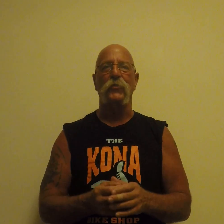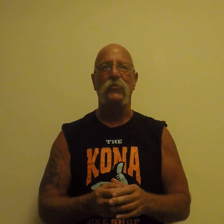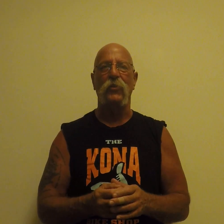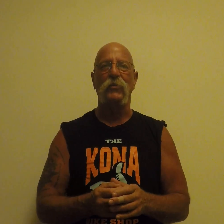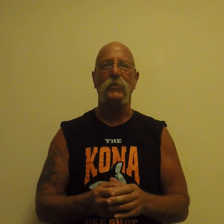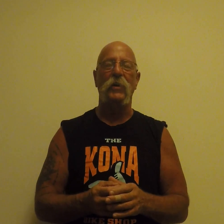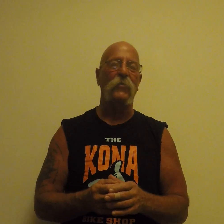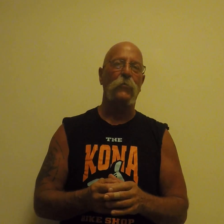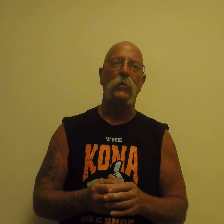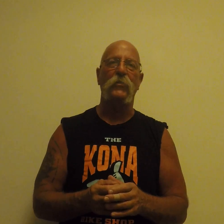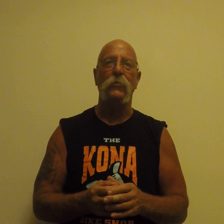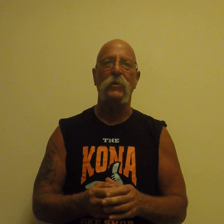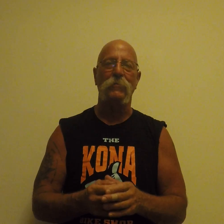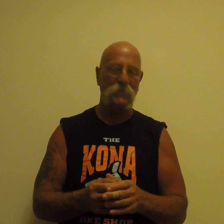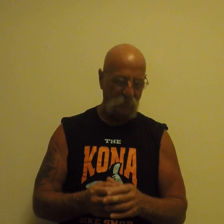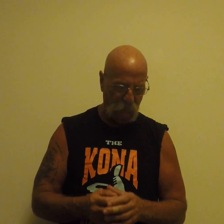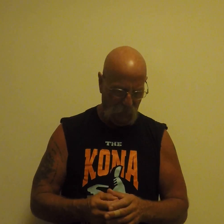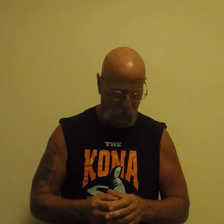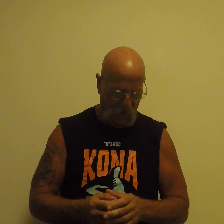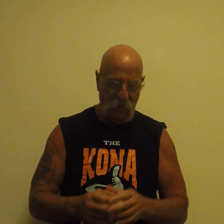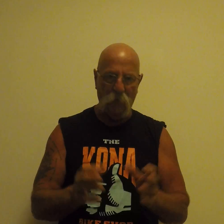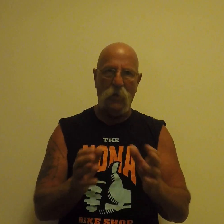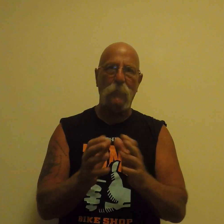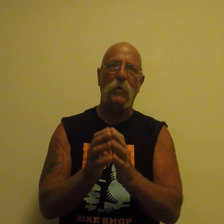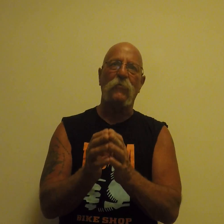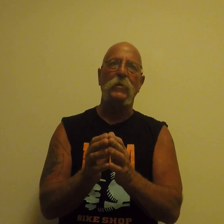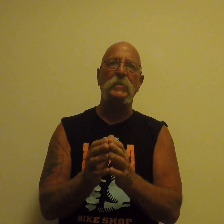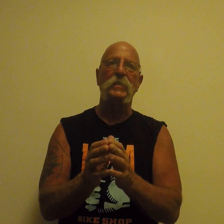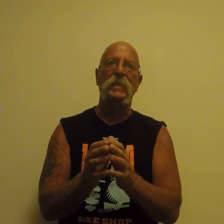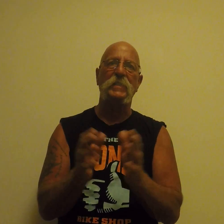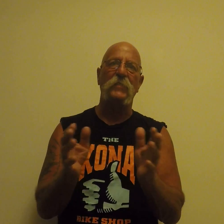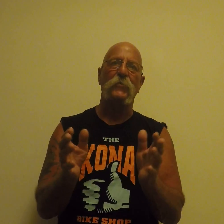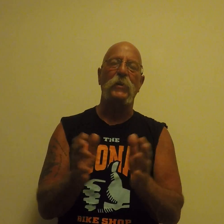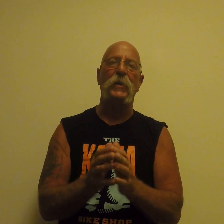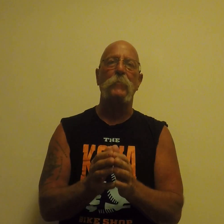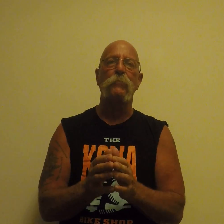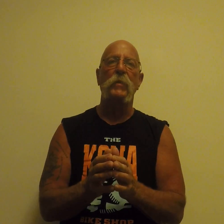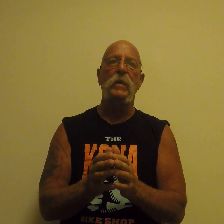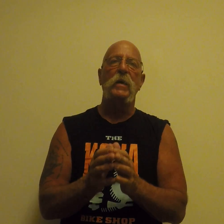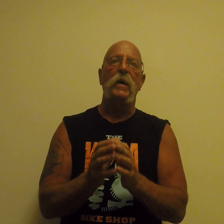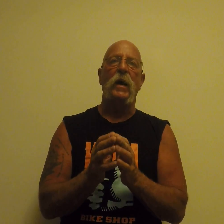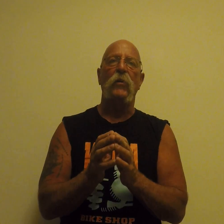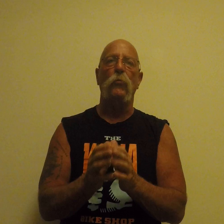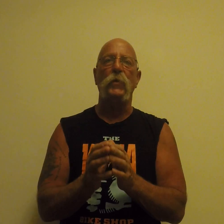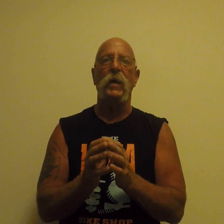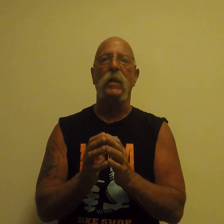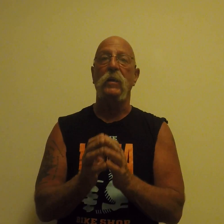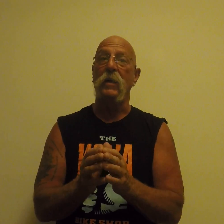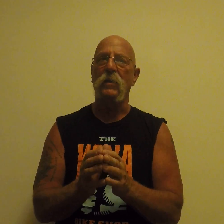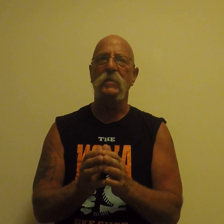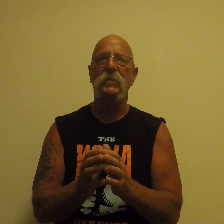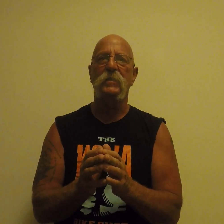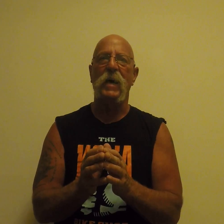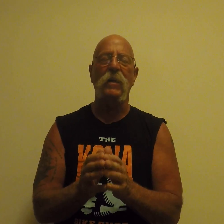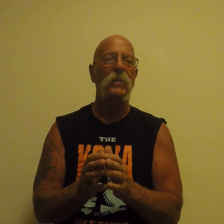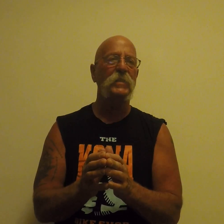such a long time for 42 years. Anyway, my friends, that's it for today. I hope you got a lot of this out of this.